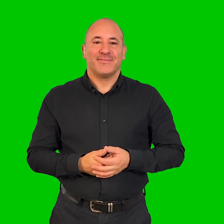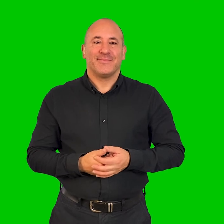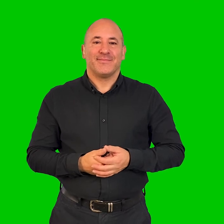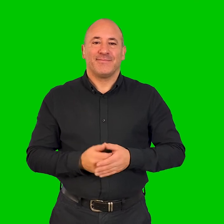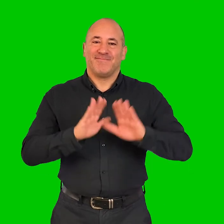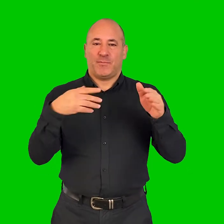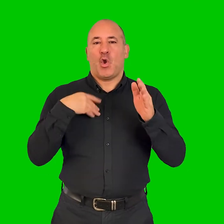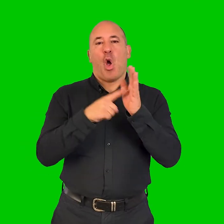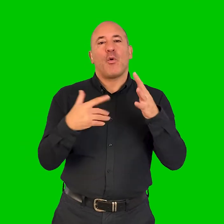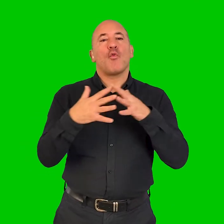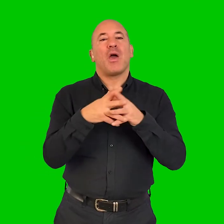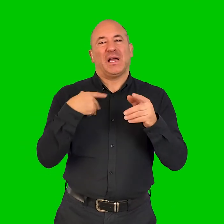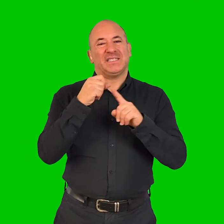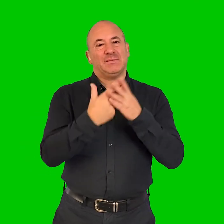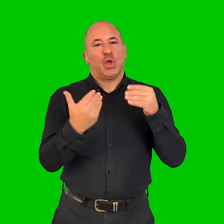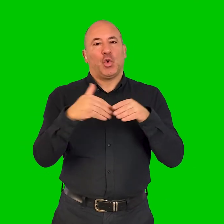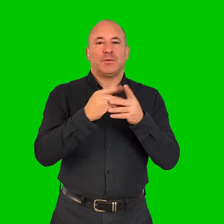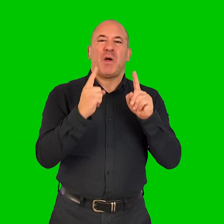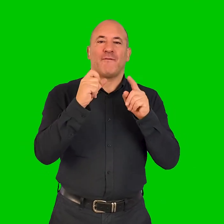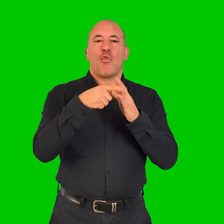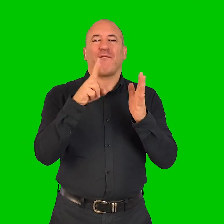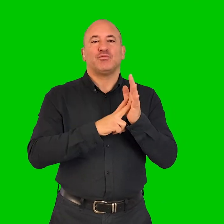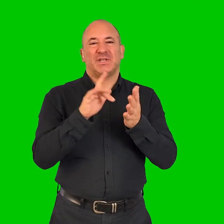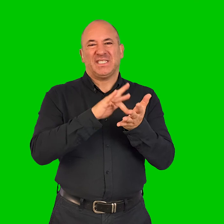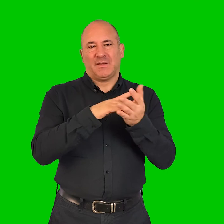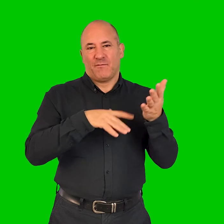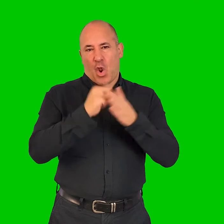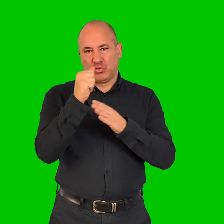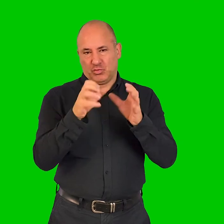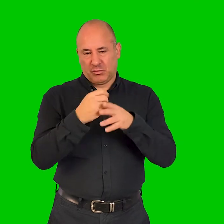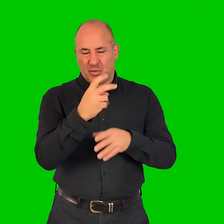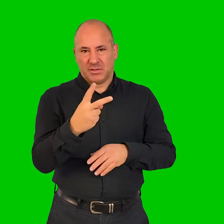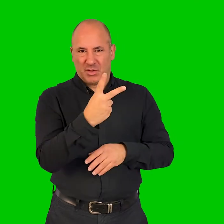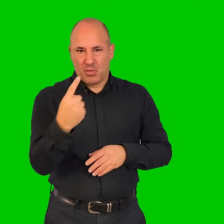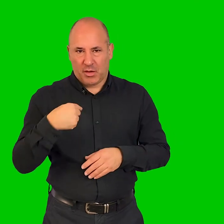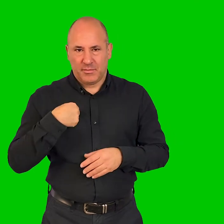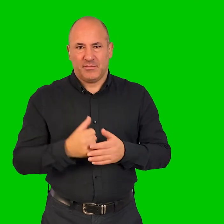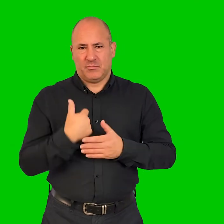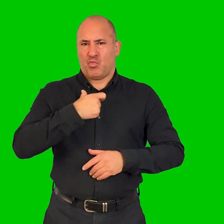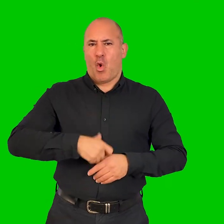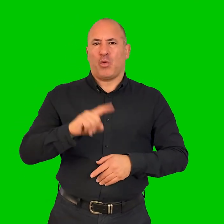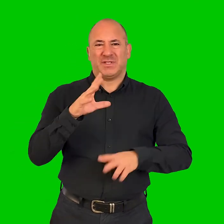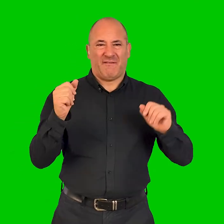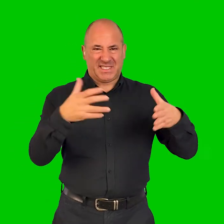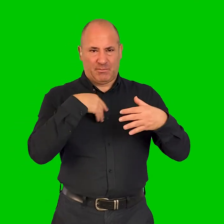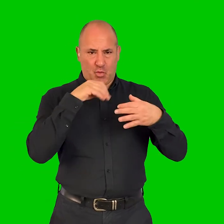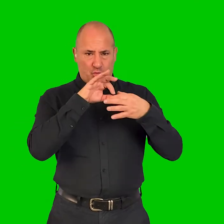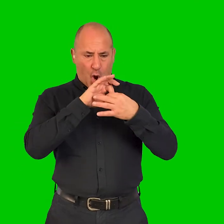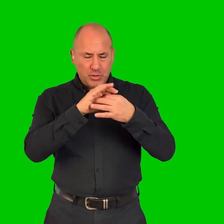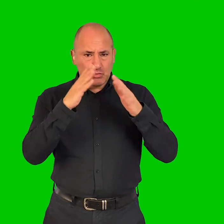So I'm Laura Waller, I'm the Disability Inclusion Manager of a Coventry City of Culture Trust 2021. My role is to work